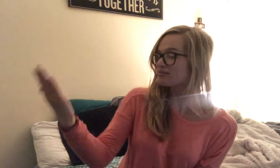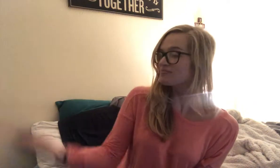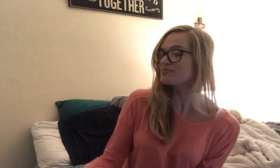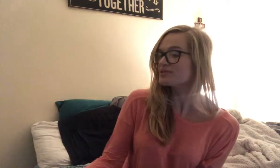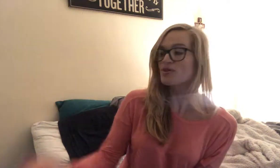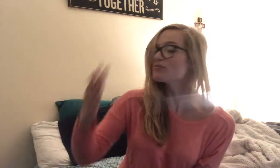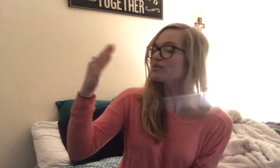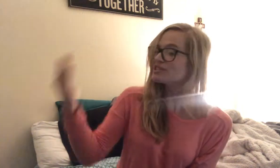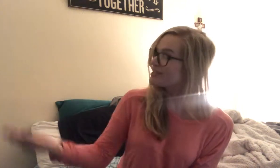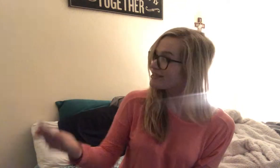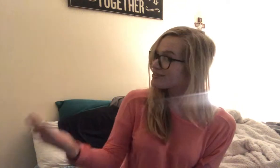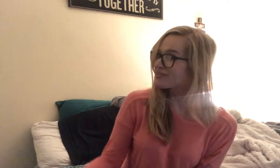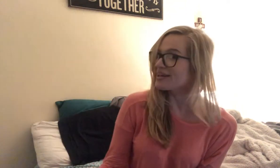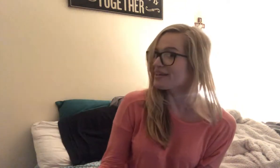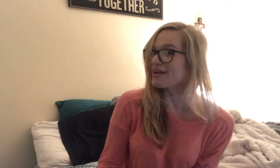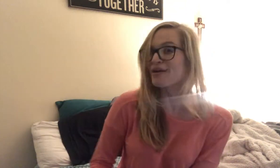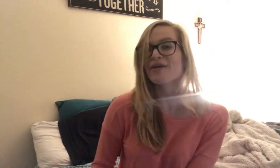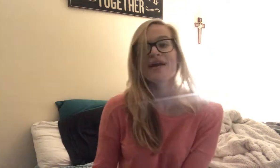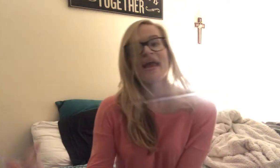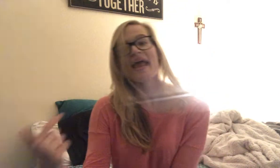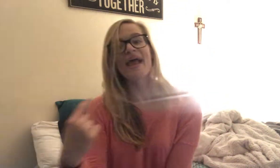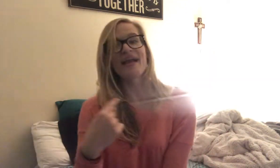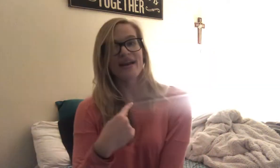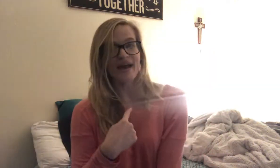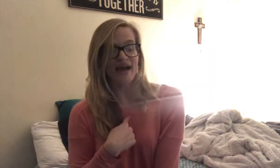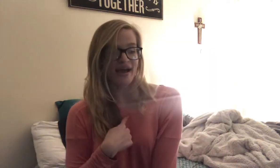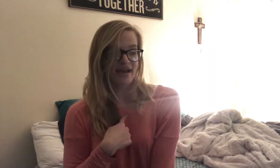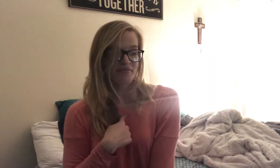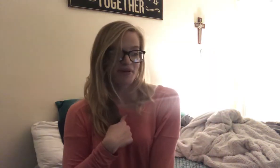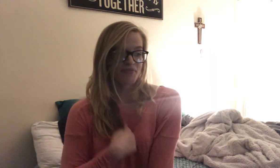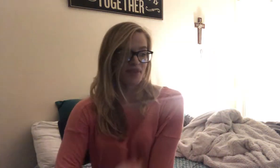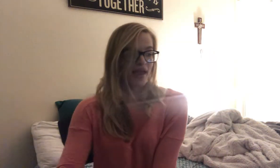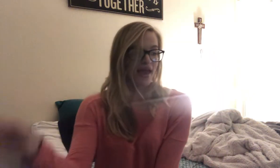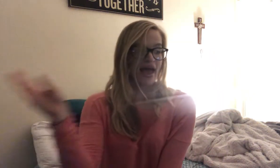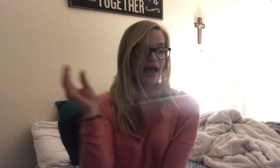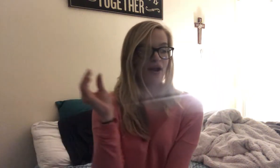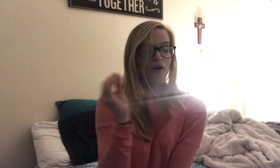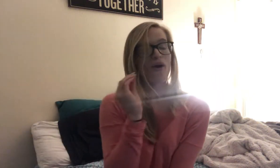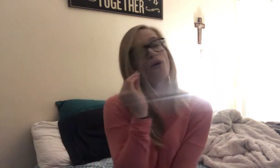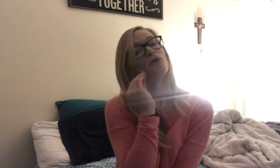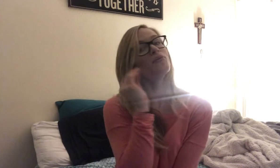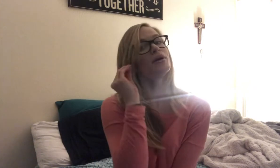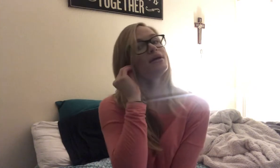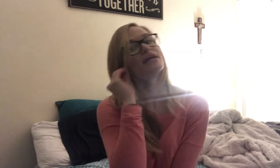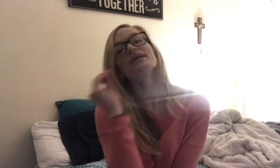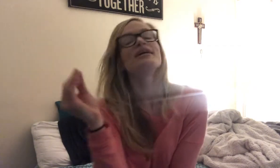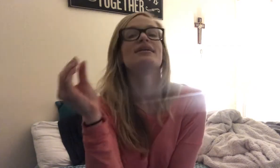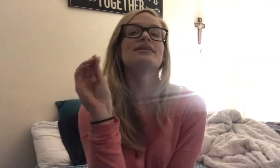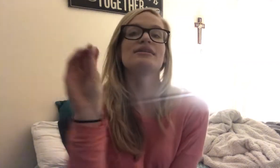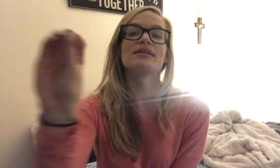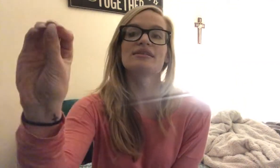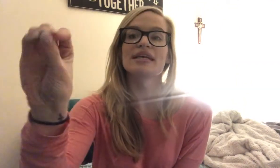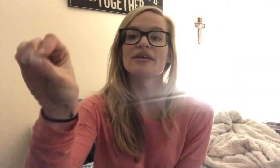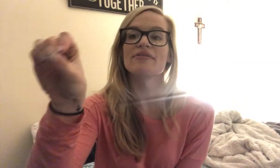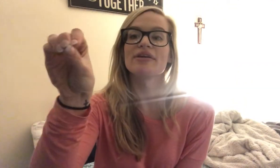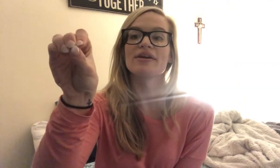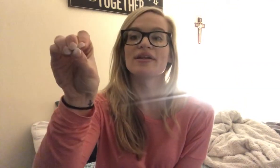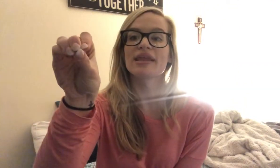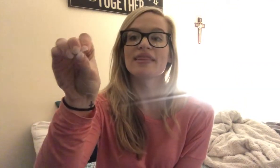showed where she is, right there. And I'm at home. Home. Take your finger like